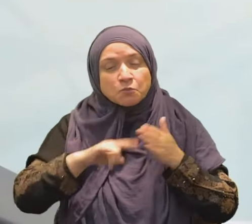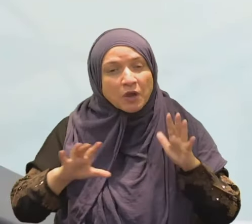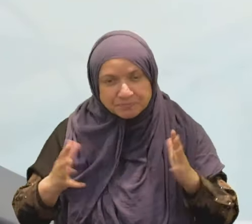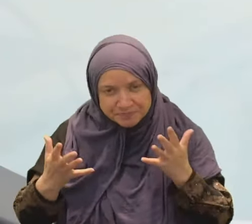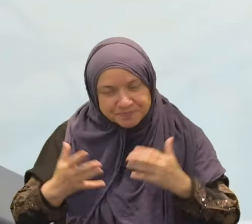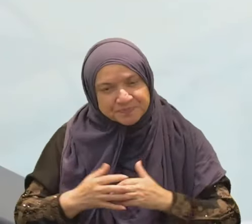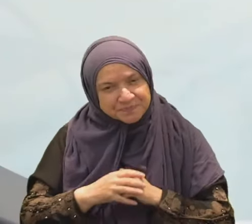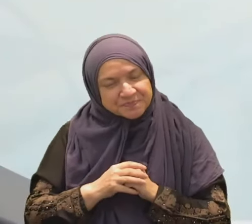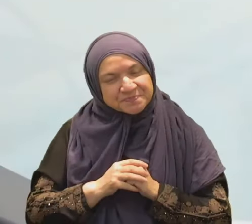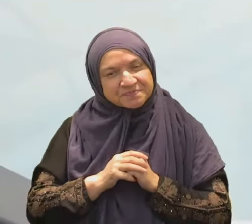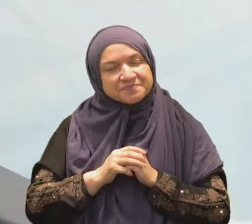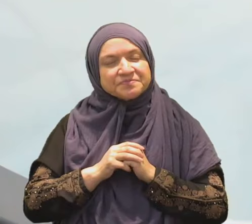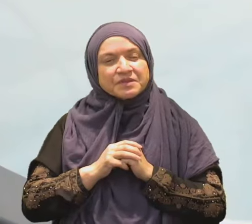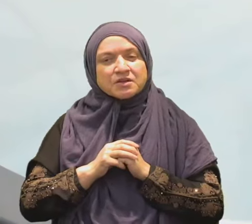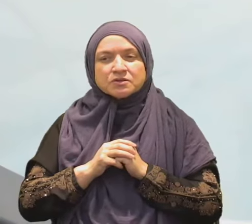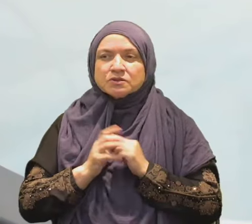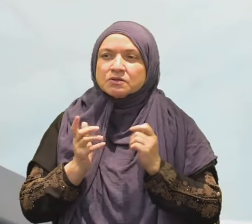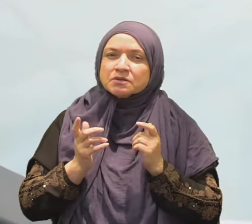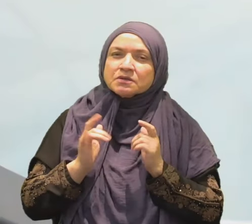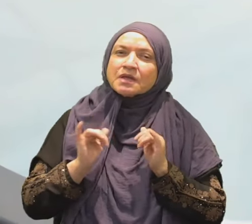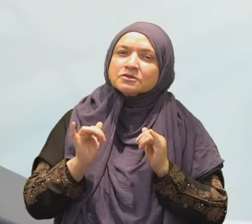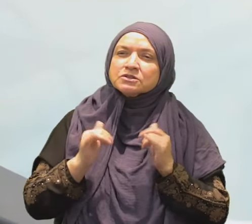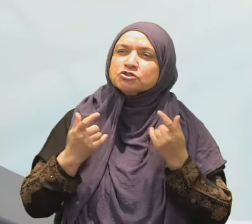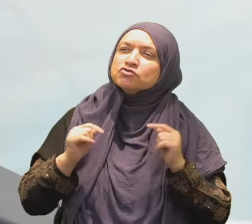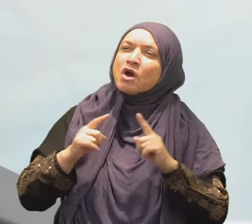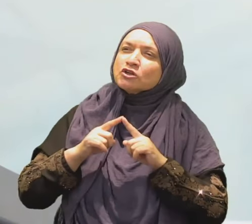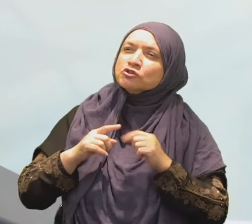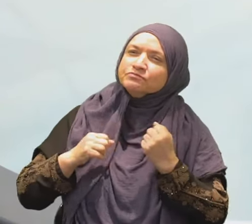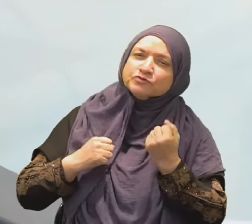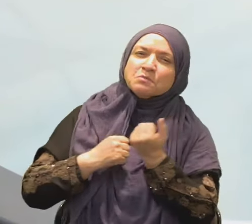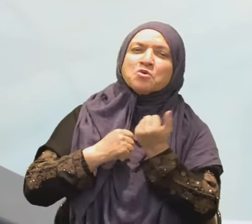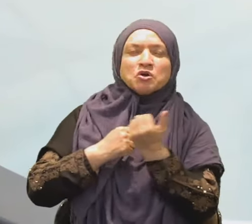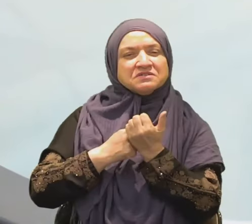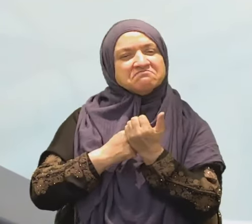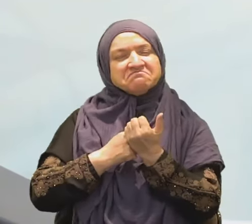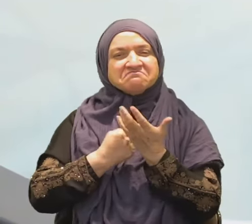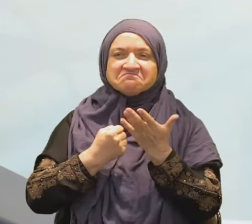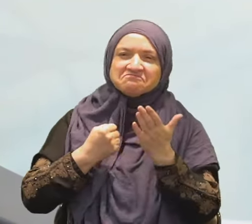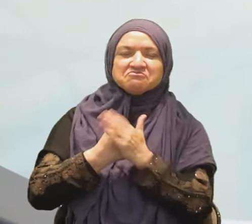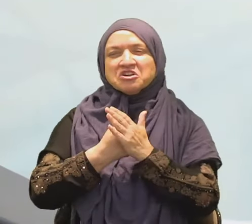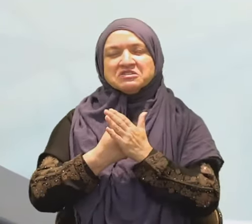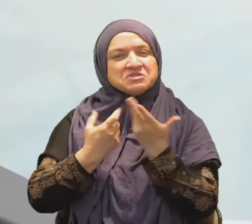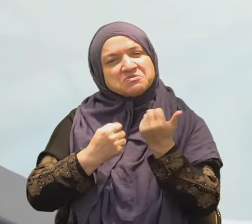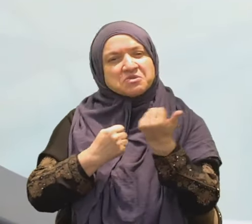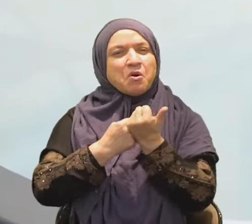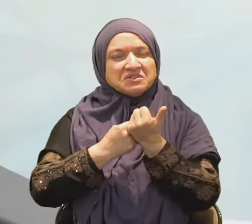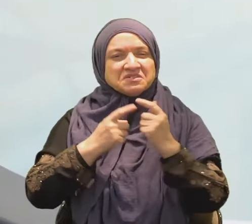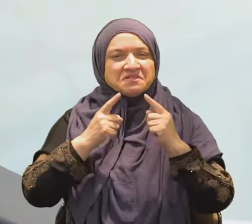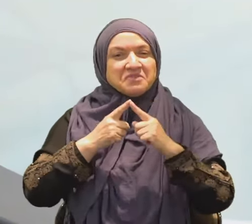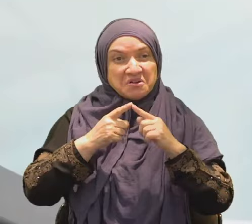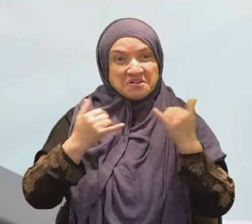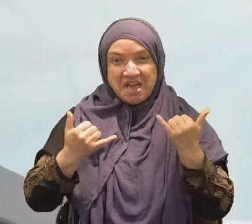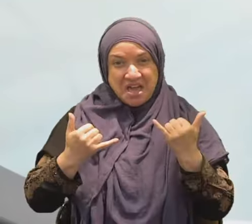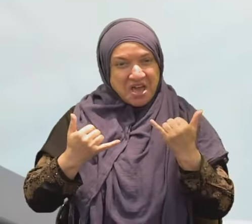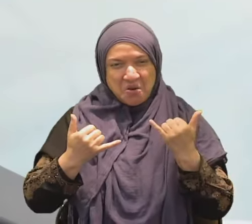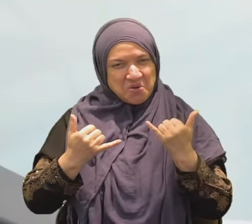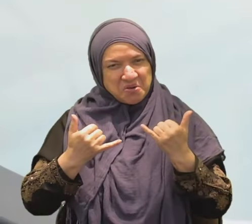And now they are proved that they did not have a discipline in their sexual life.